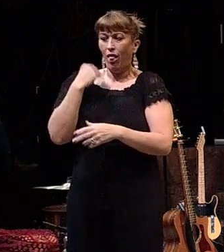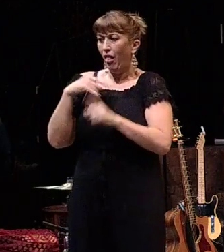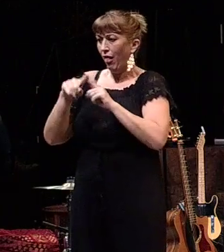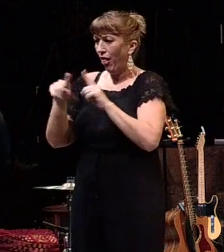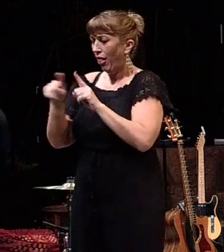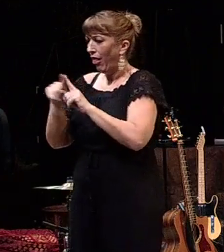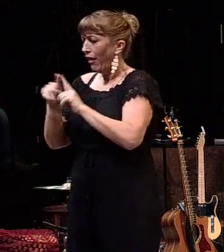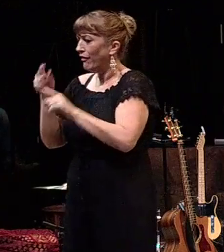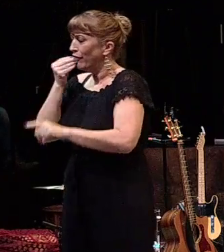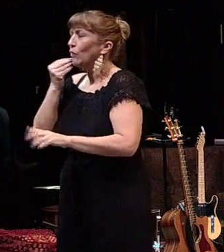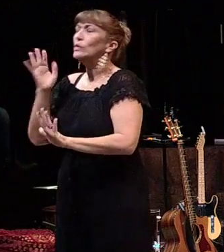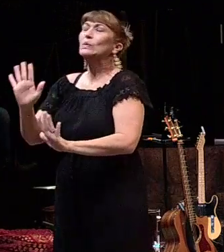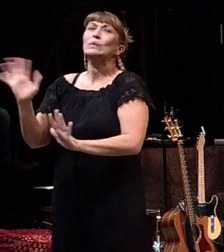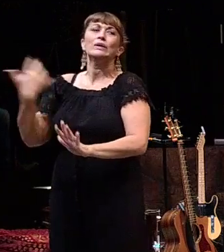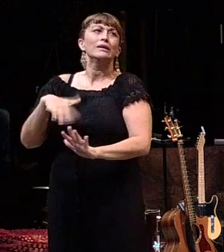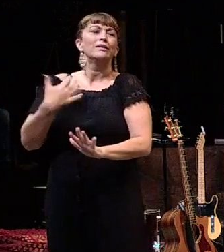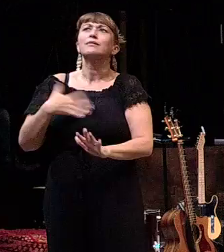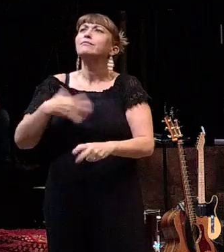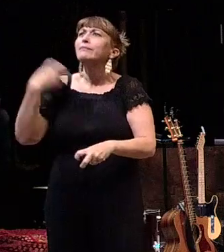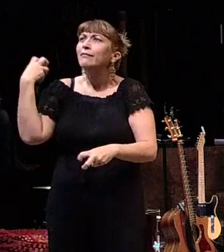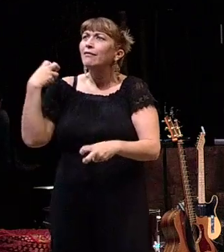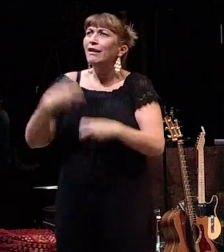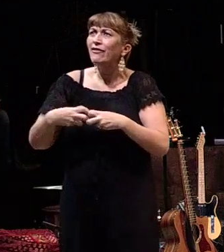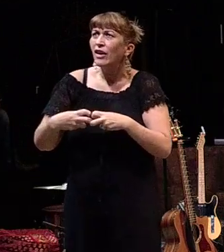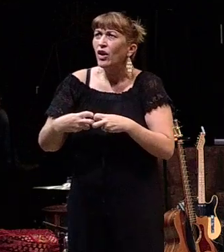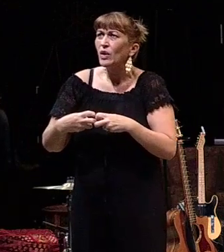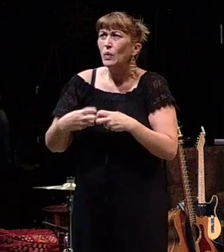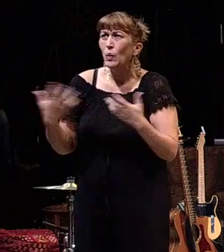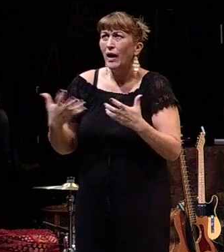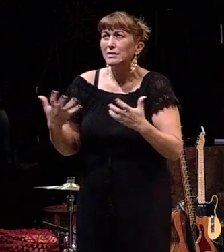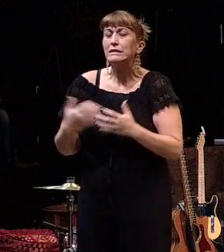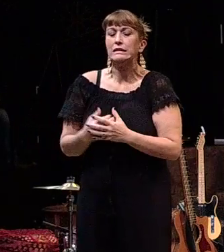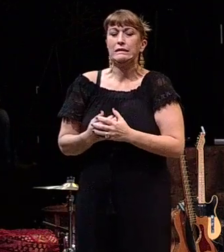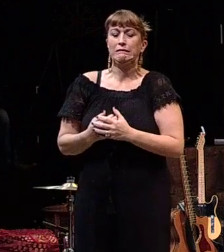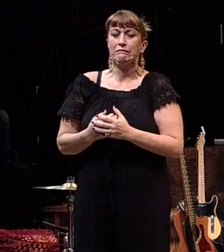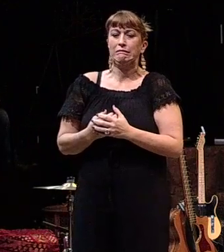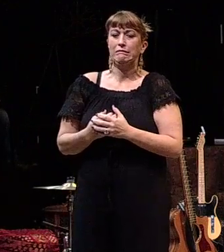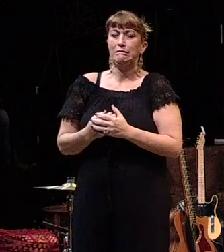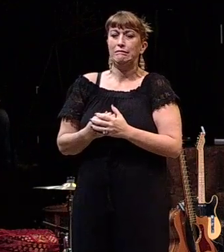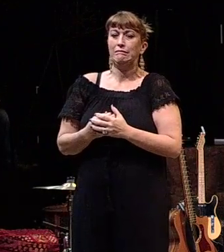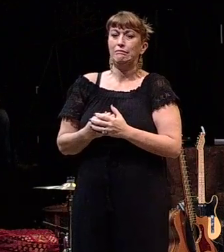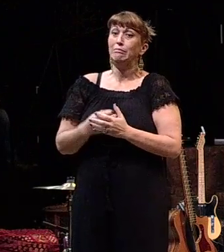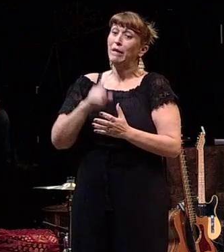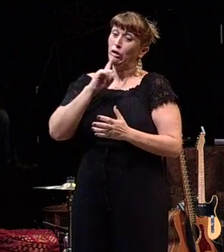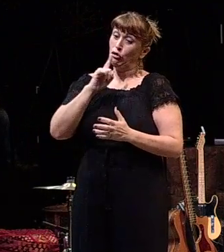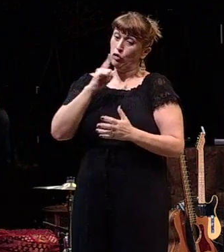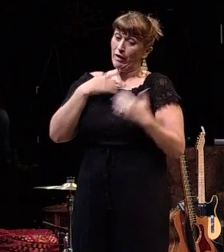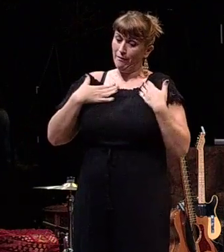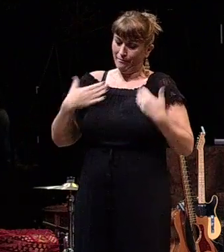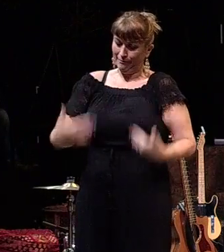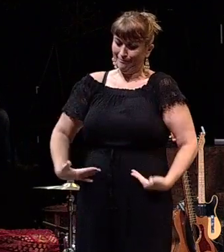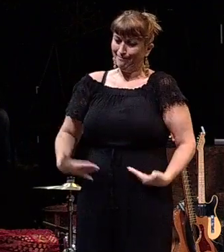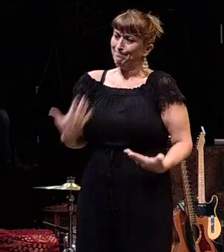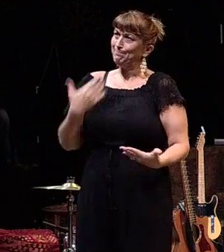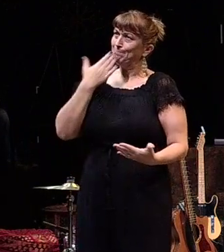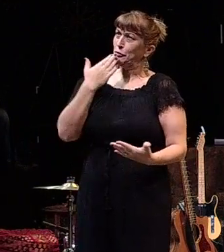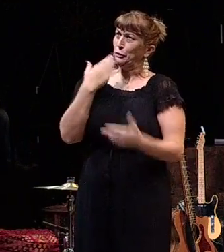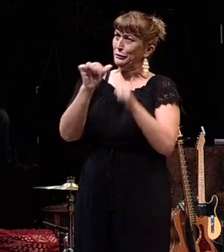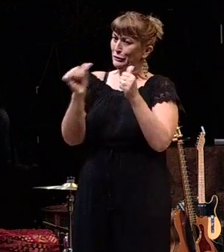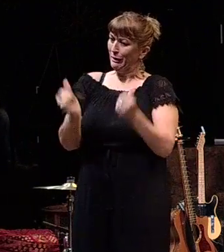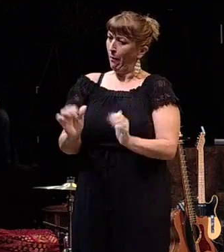food. What it has made very difficult, though, is making sure that I stay in shape.